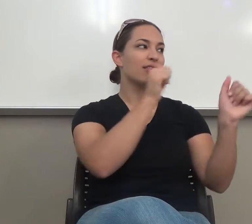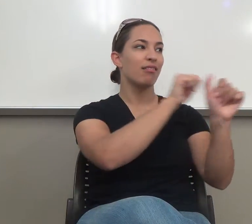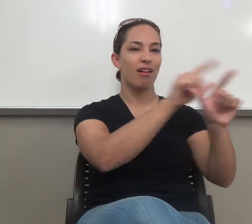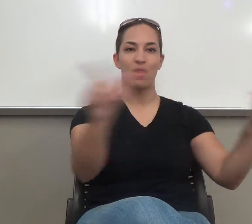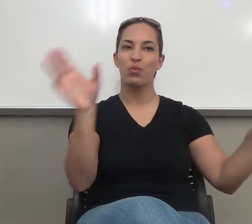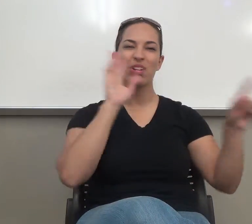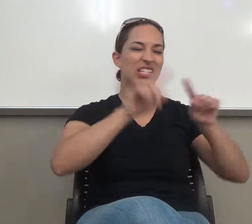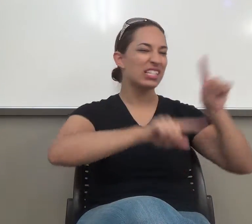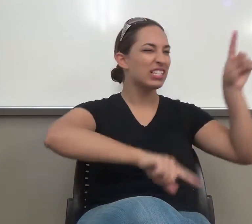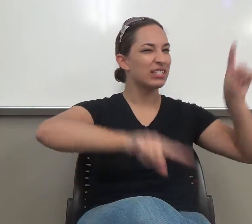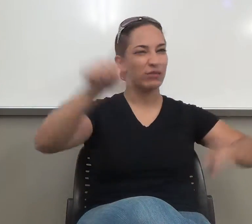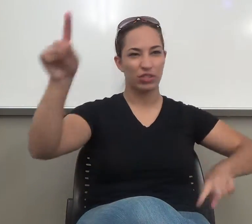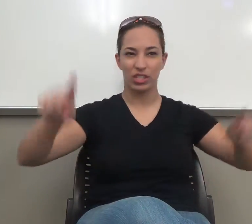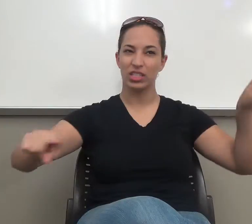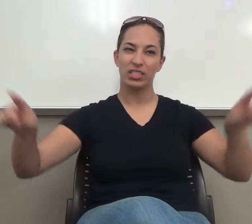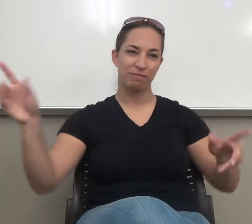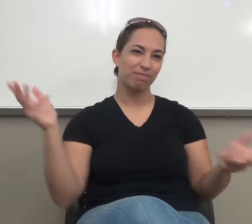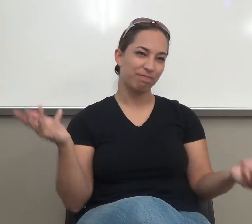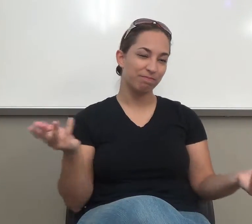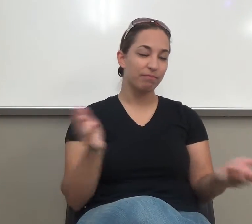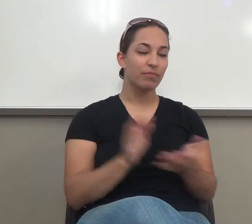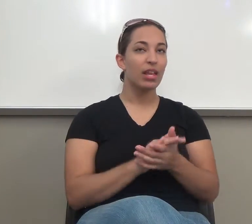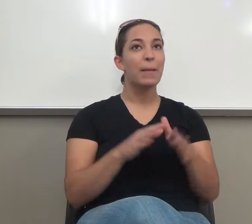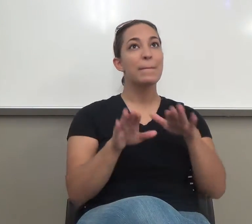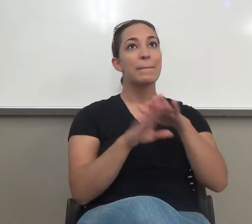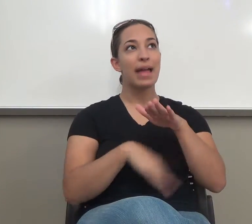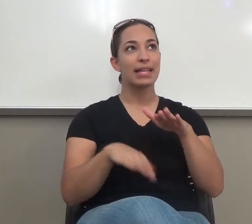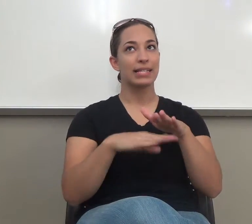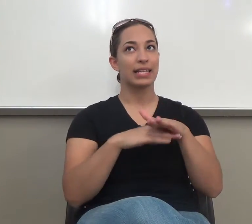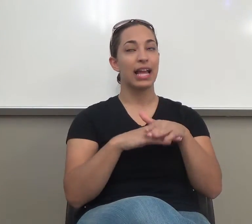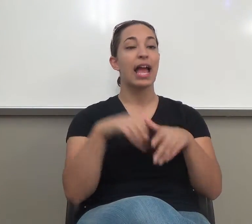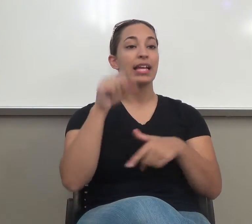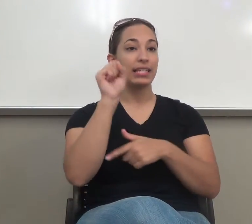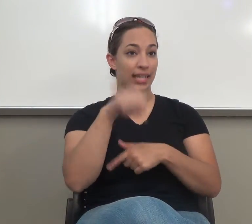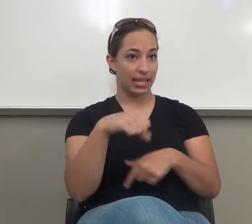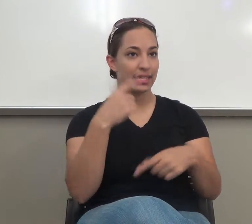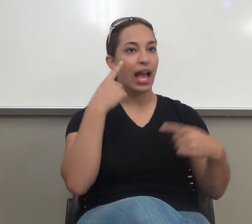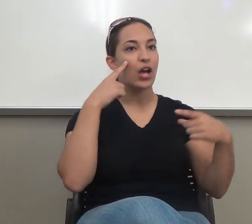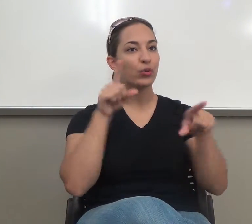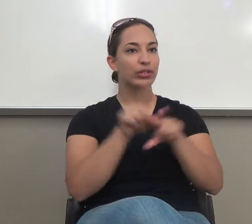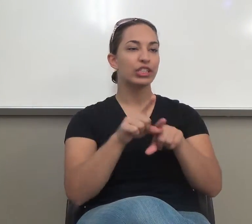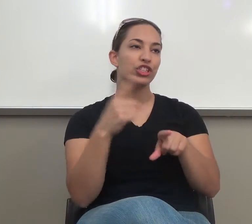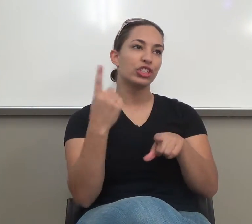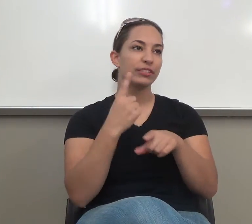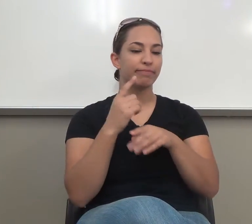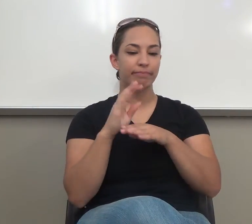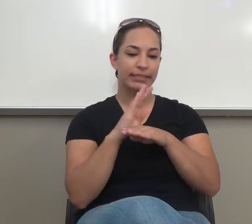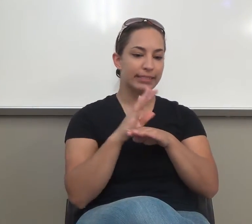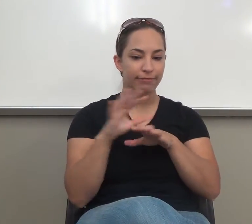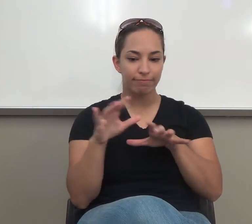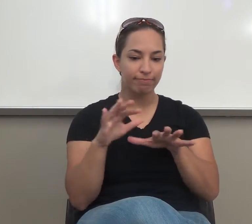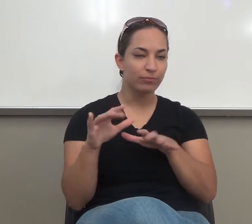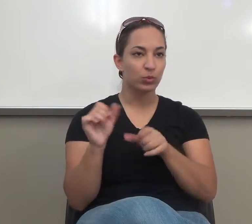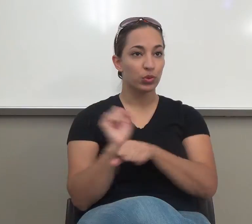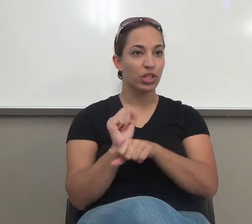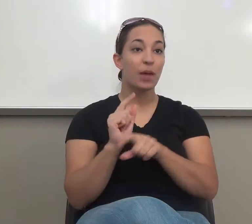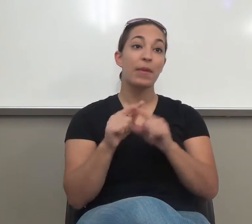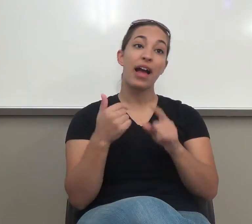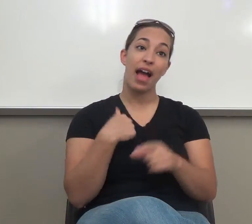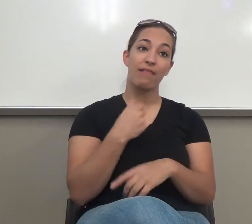Okay. Basically, yes, I agree that was just visual work, but I have several reasons for doing it.